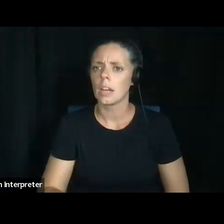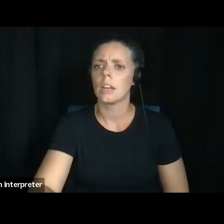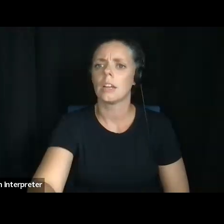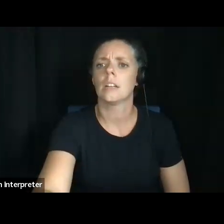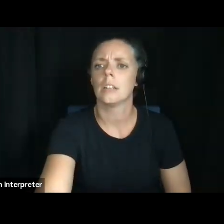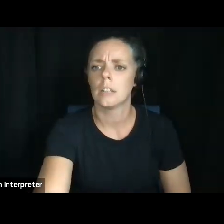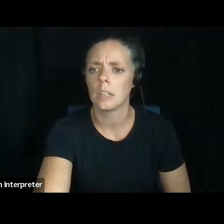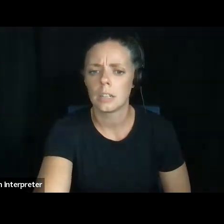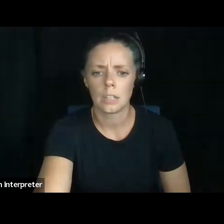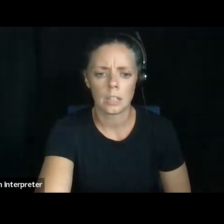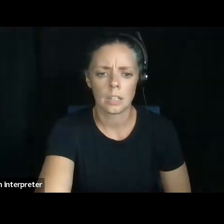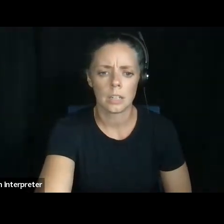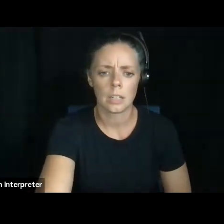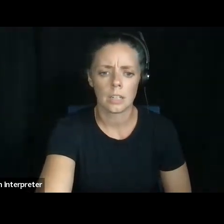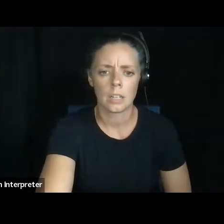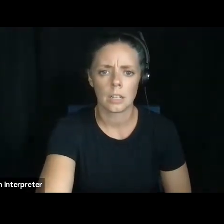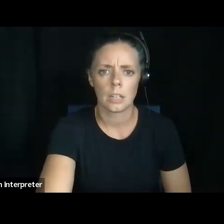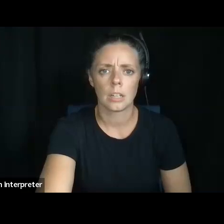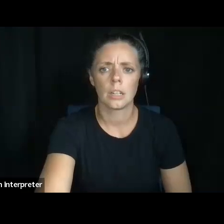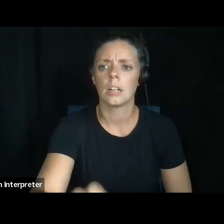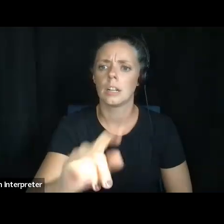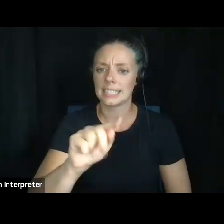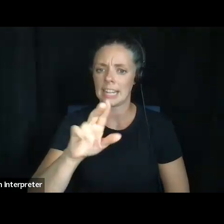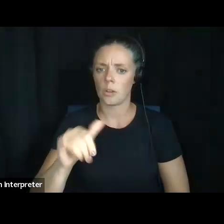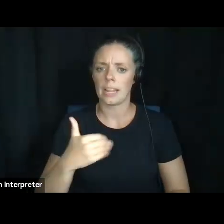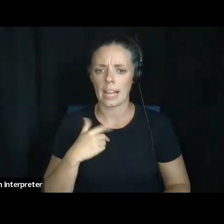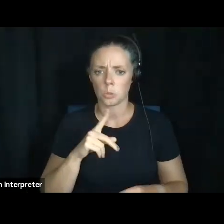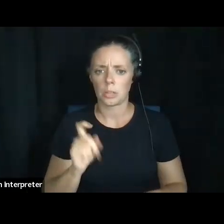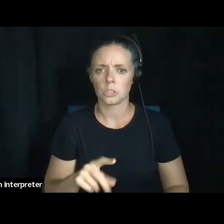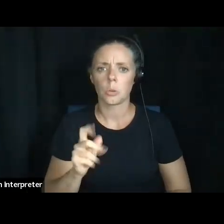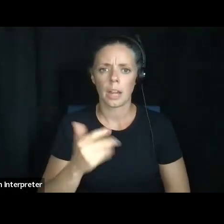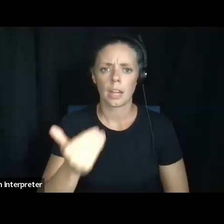I'm sorry, Terry. Say again. have a question. Okay. Um,